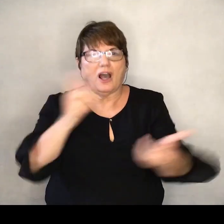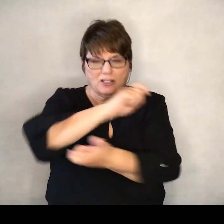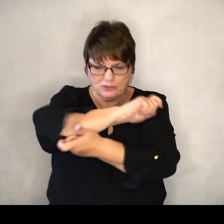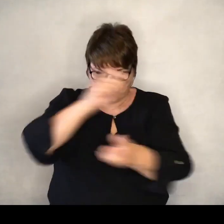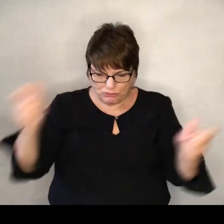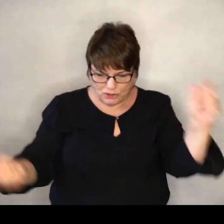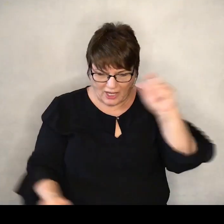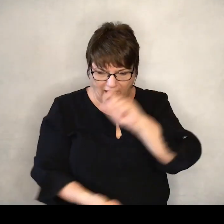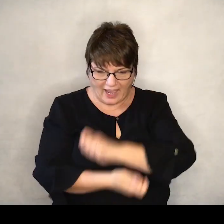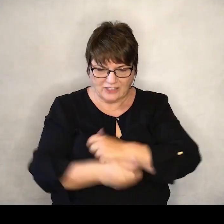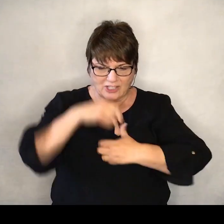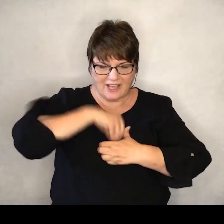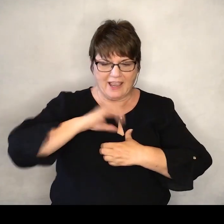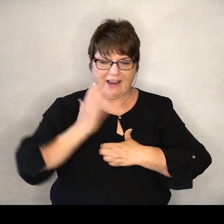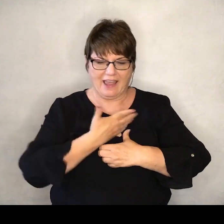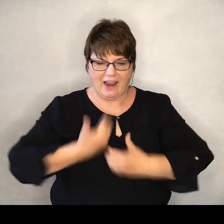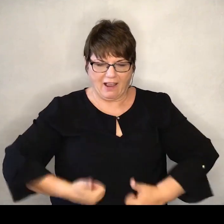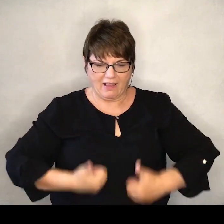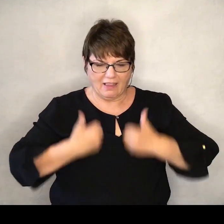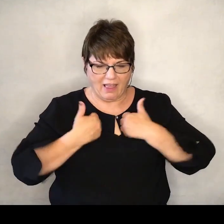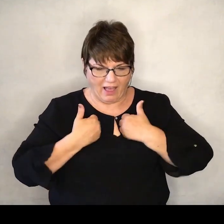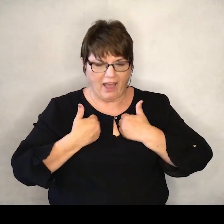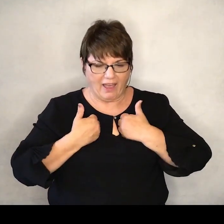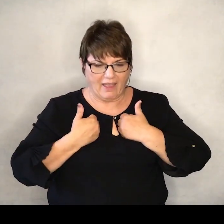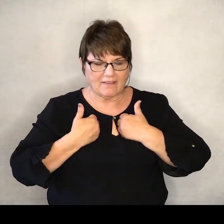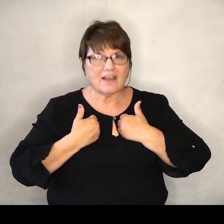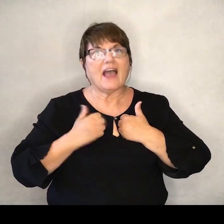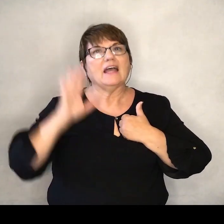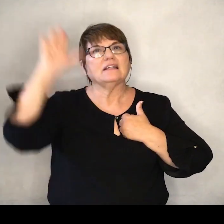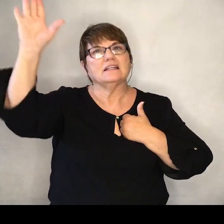changes in our lives and the life of the church.